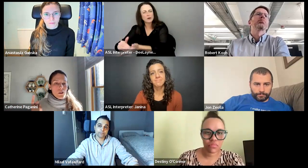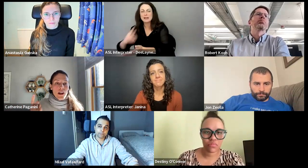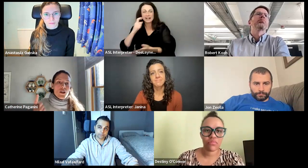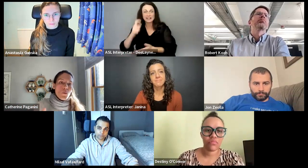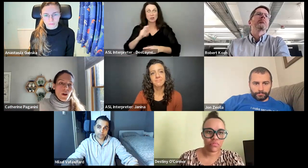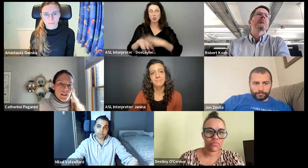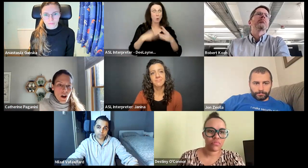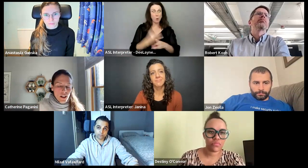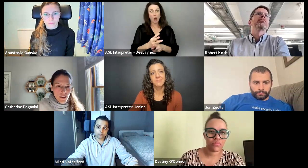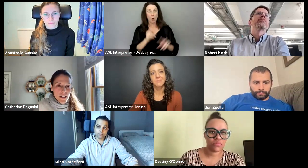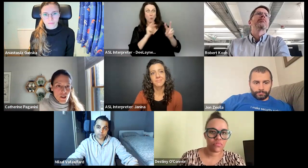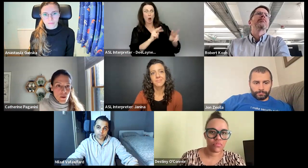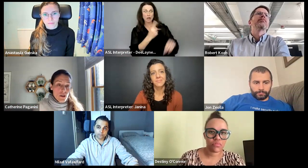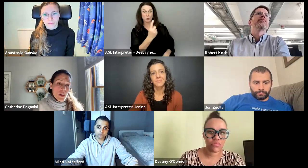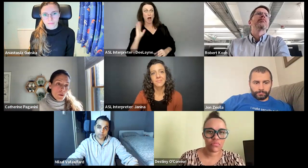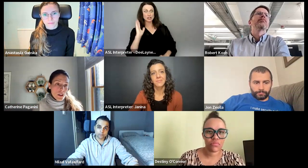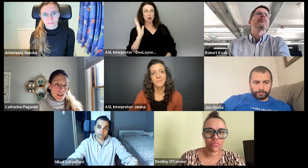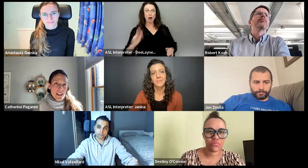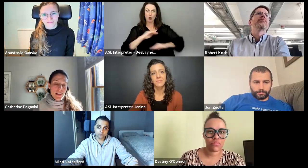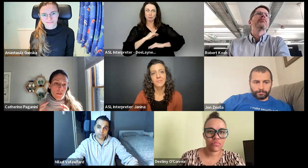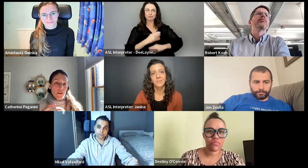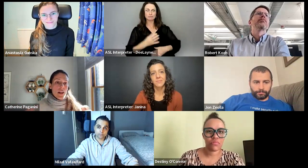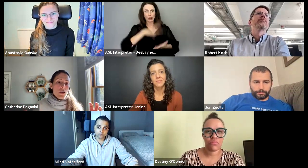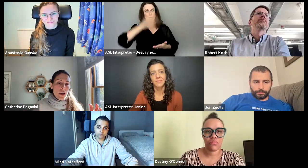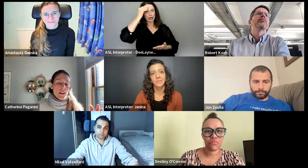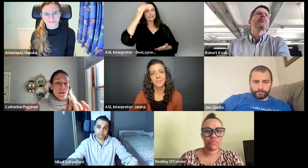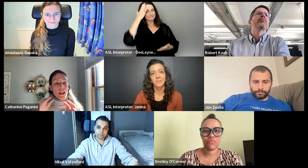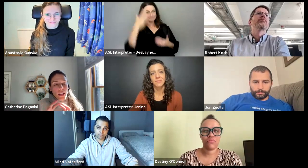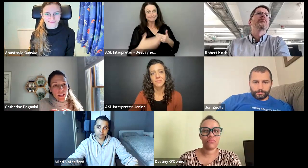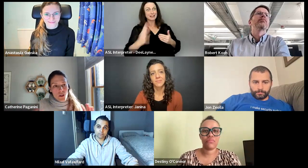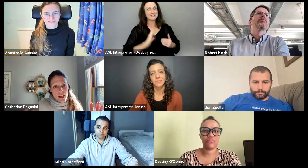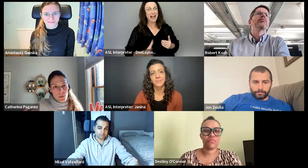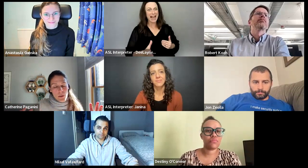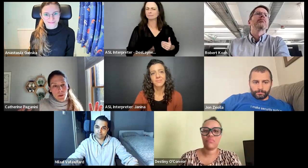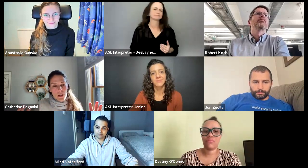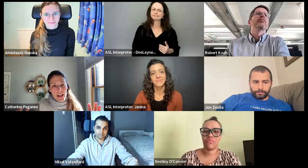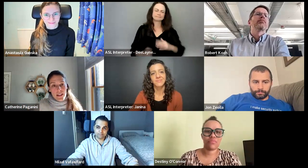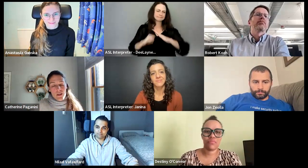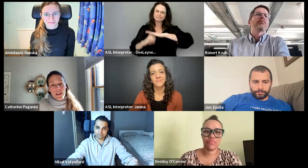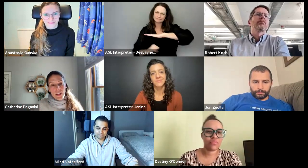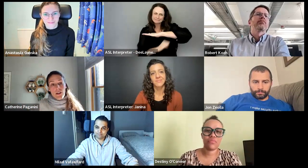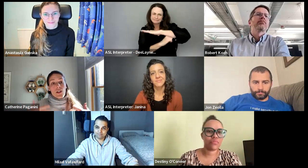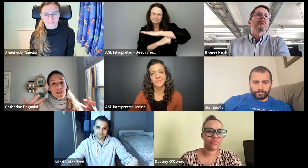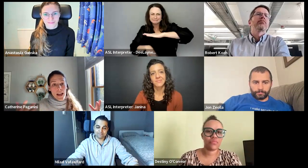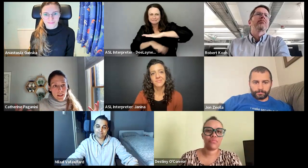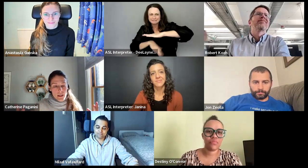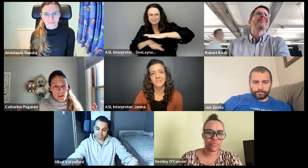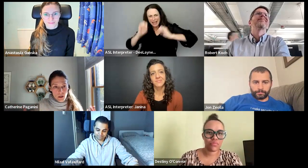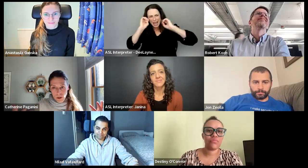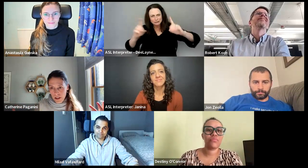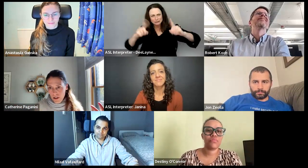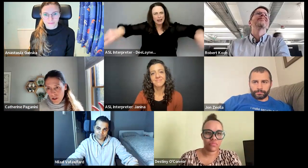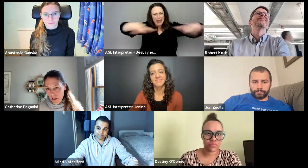world will watch one talk. Right. So it is really important. I think that's the foundation kind of educate people on that so that they understand